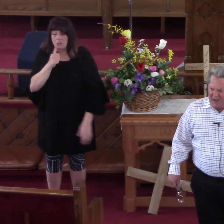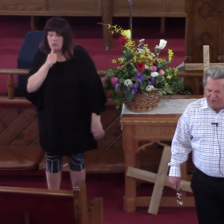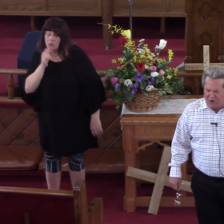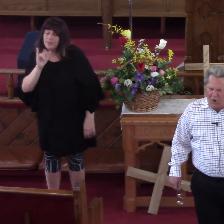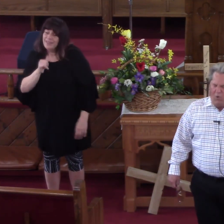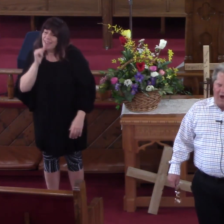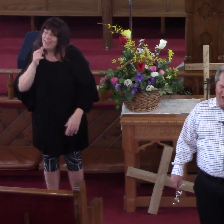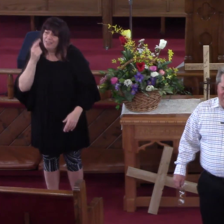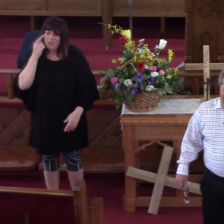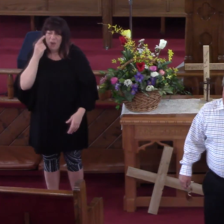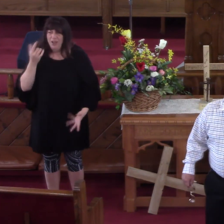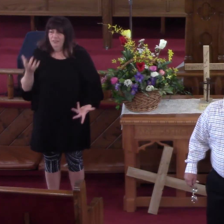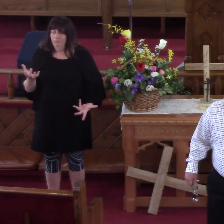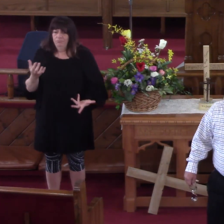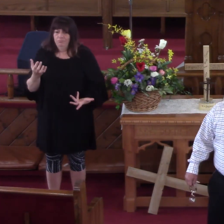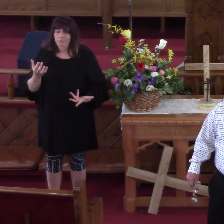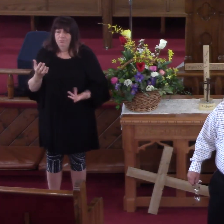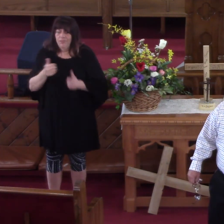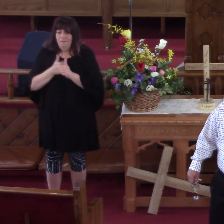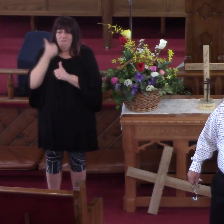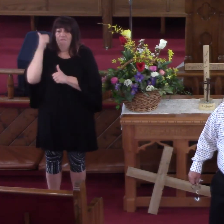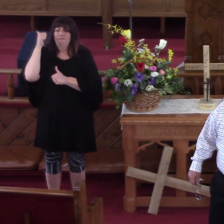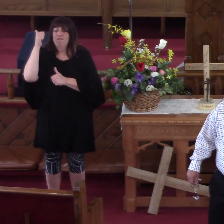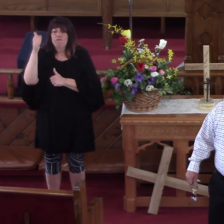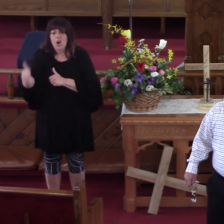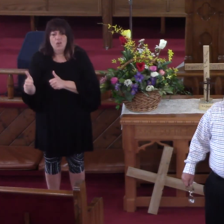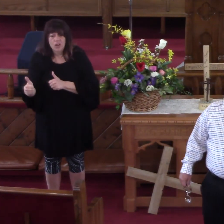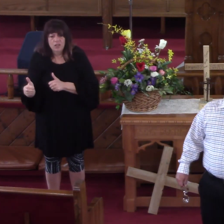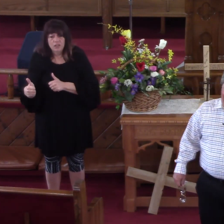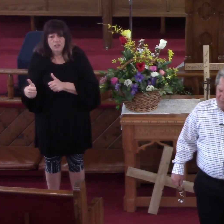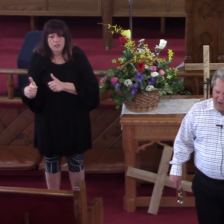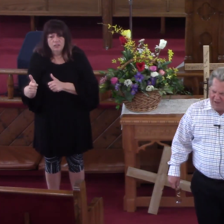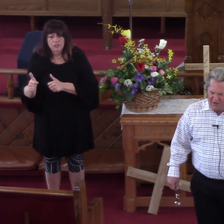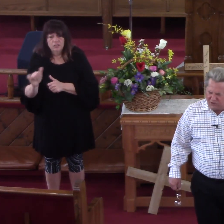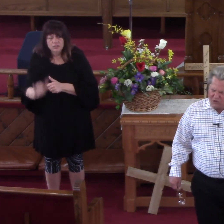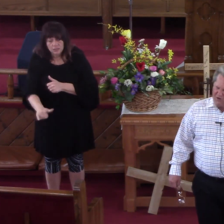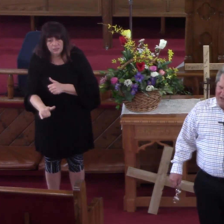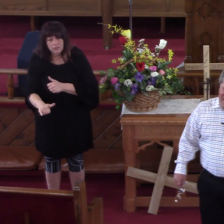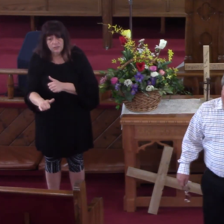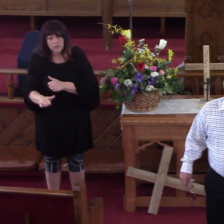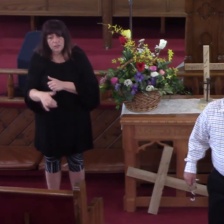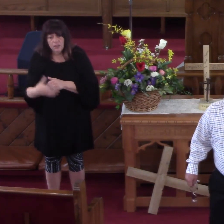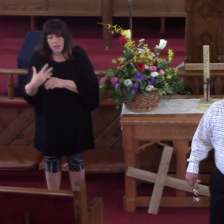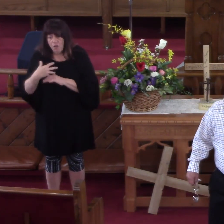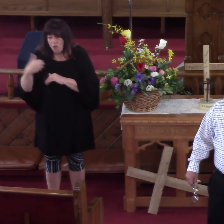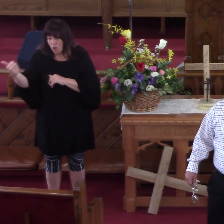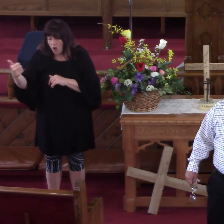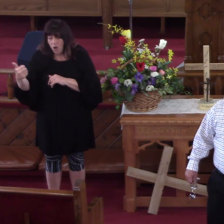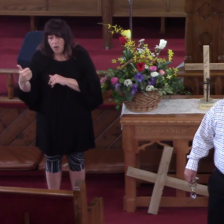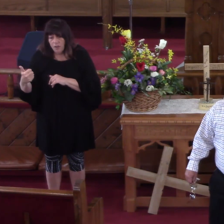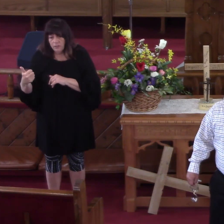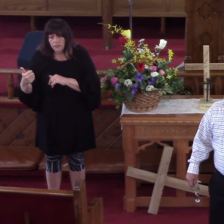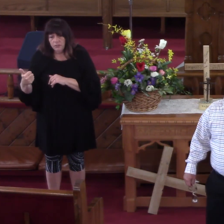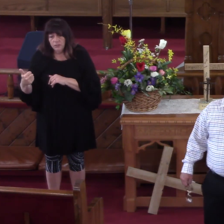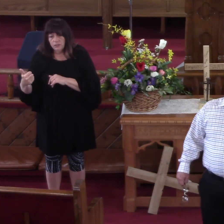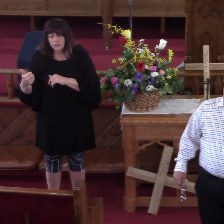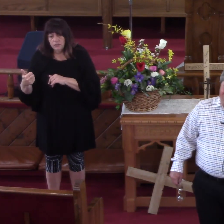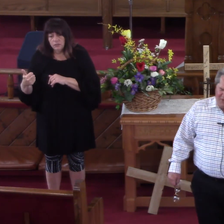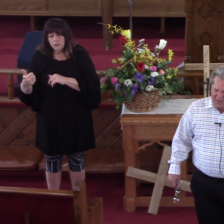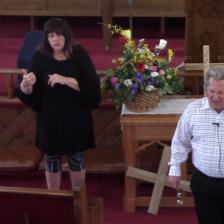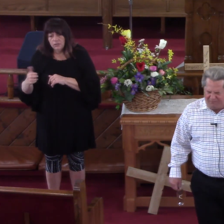That They Would Go As Far As They Were Gone My Friend And Certainly My Friend They Never